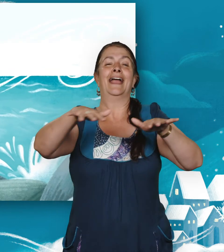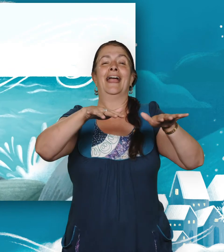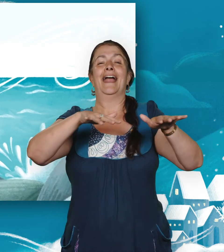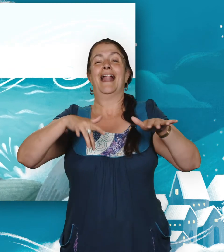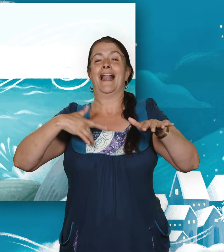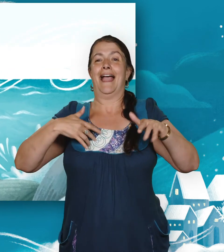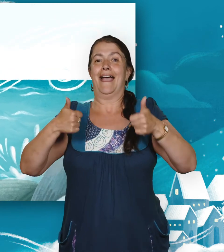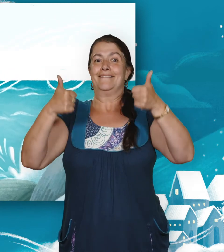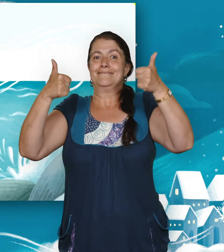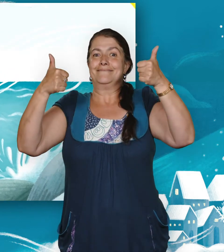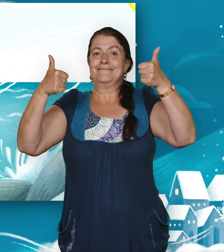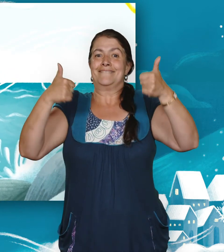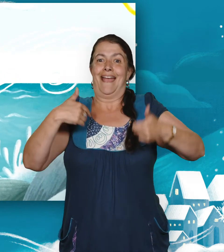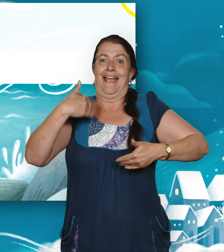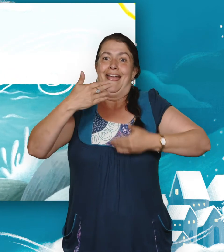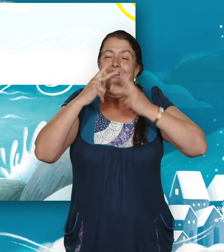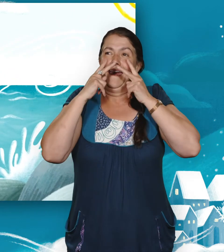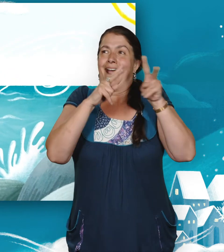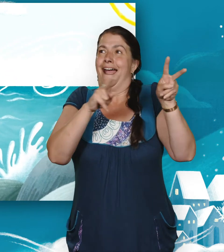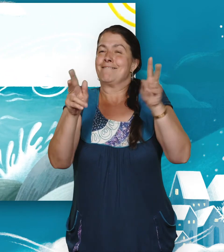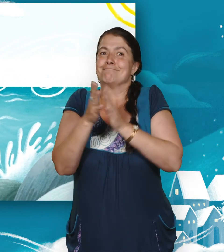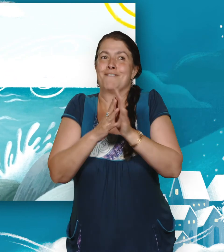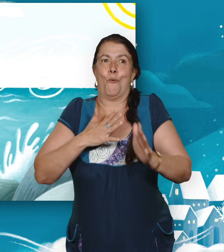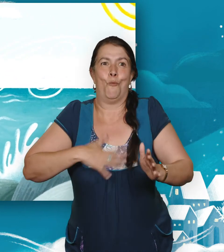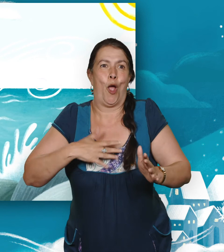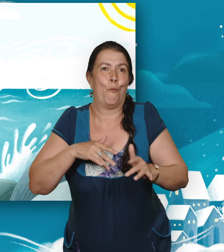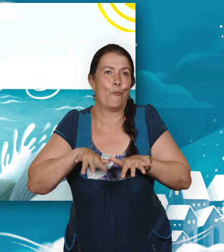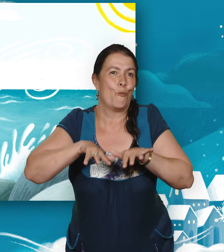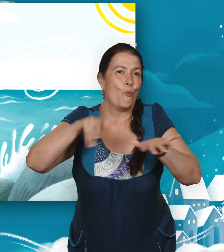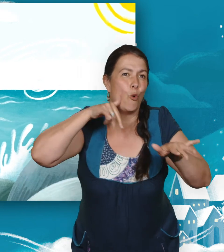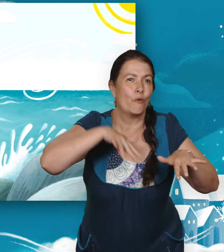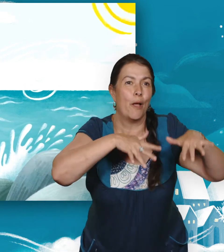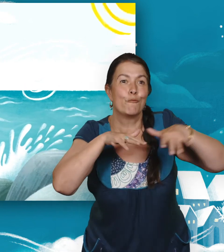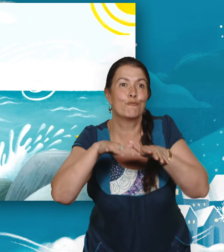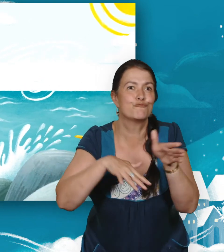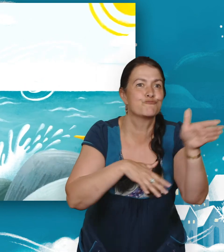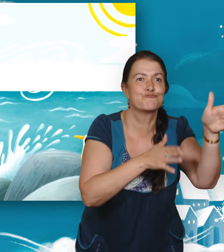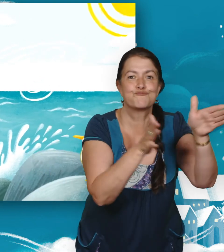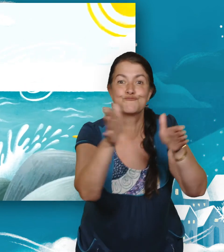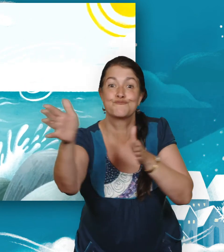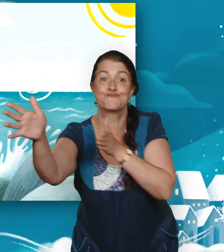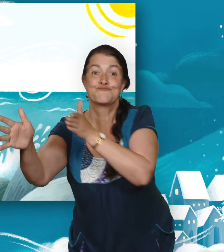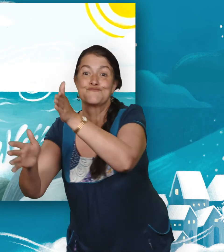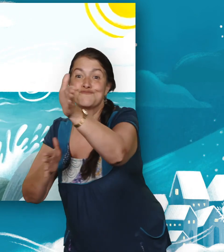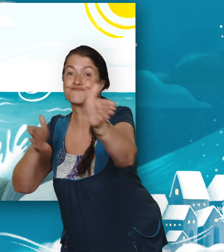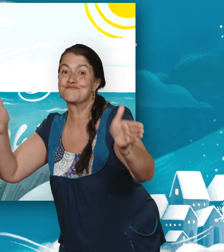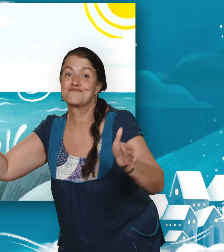now done, and my life of adventure has truly begun. The world is so wide, now where should I go?